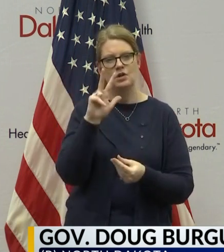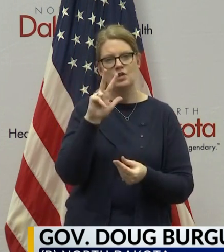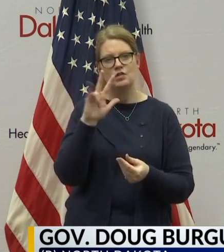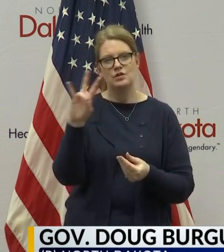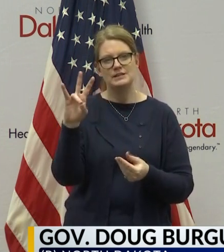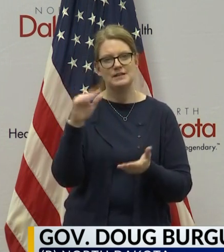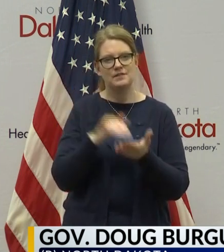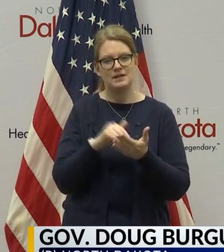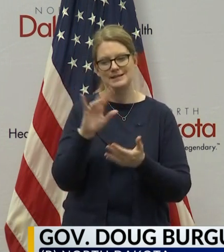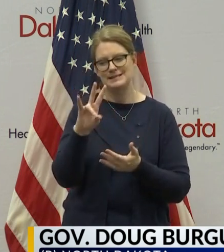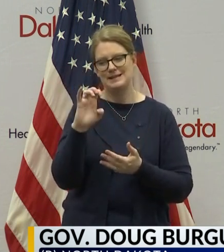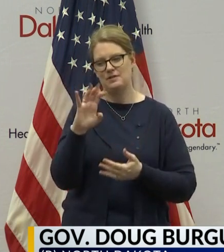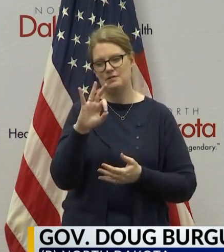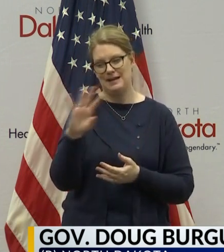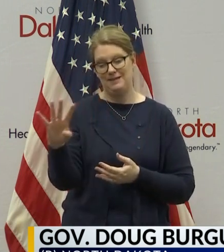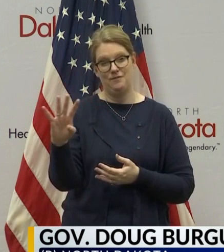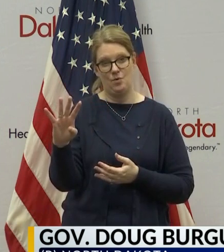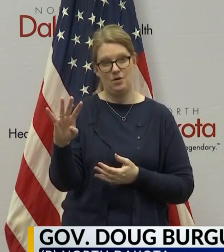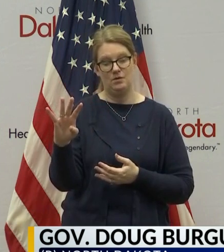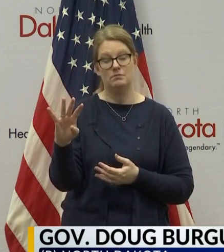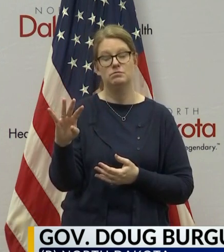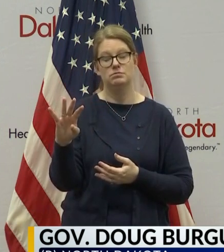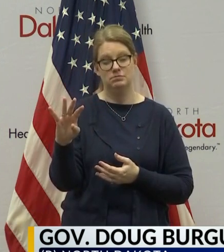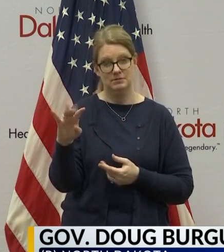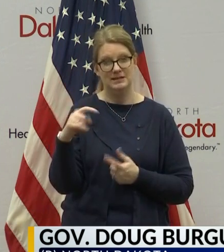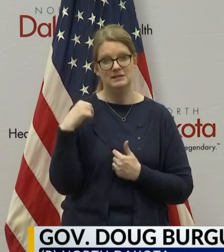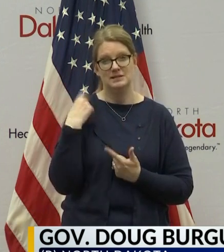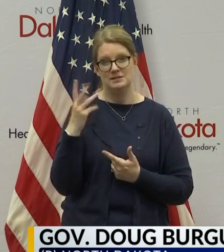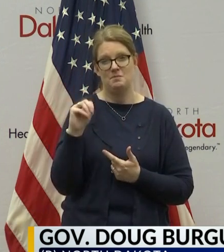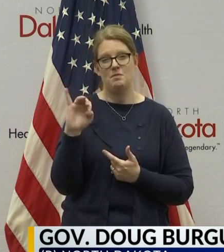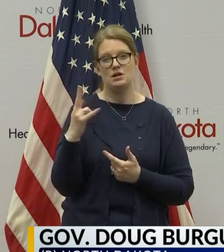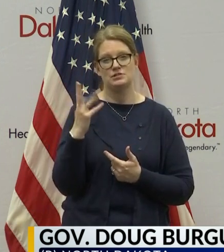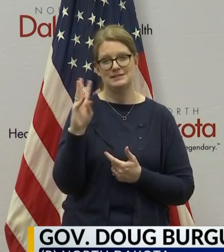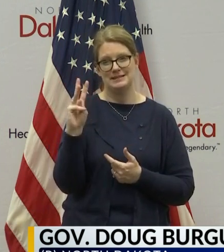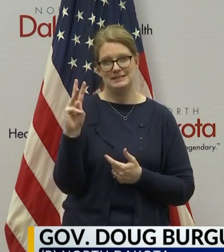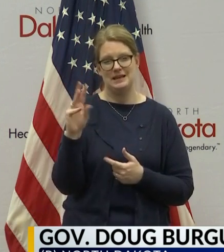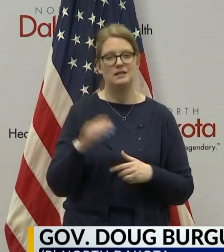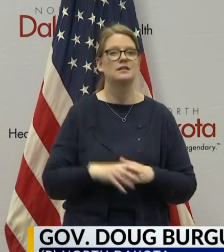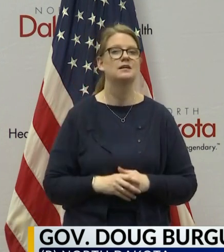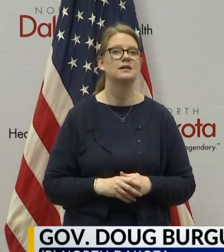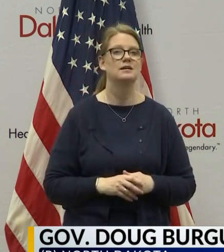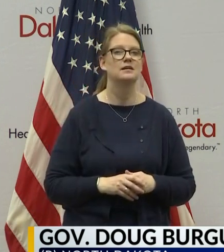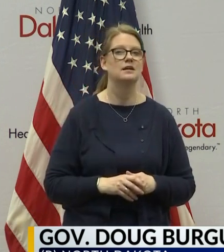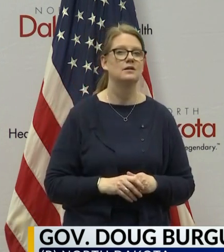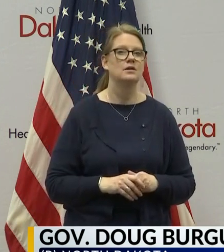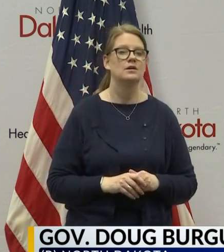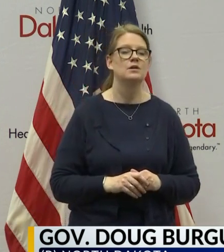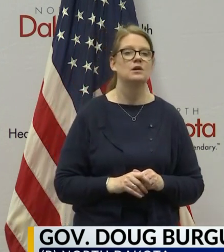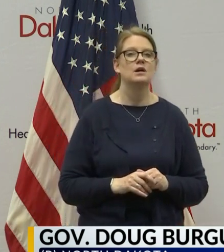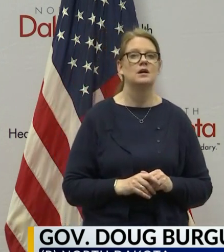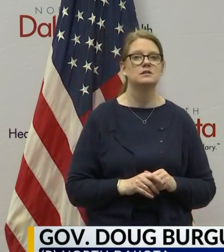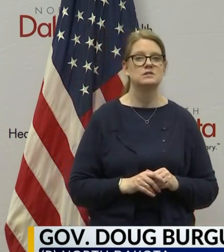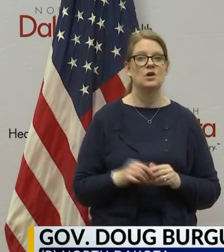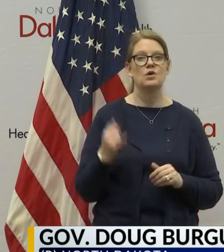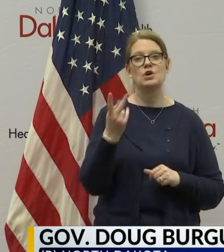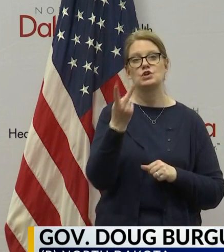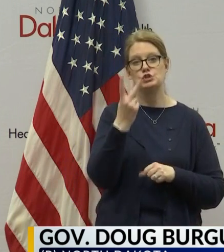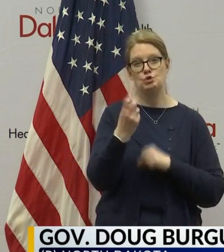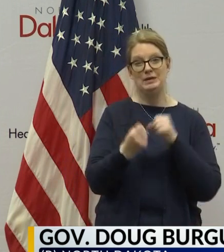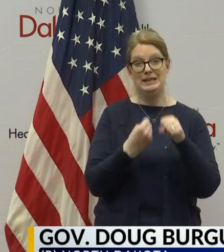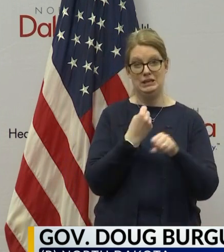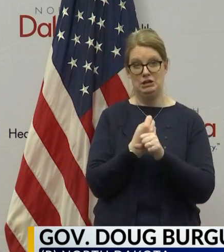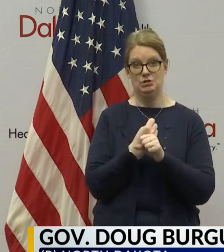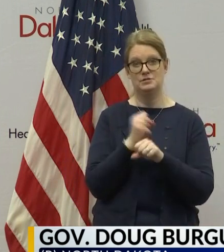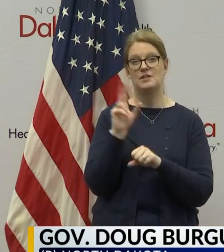,794 since March 16th. We're closing in on two years' worth of unemployment